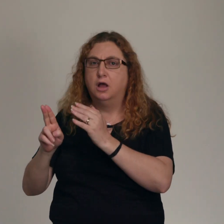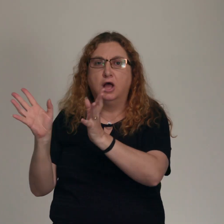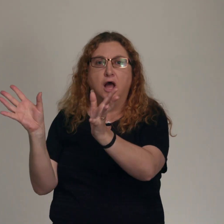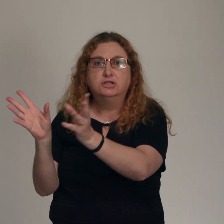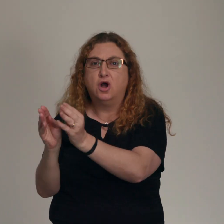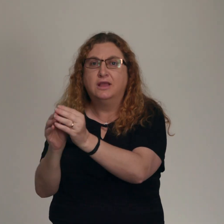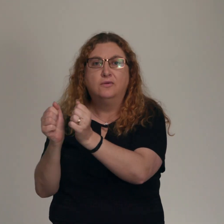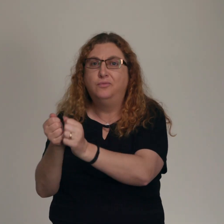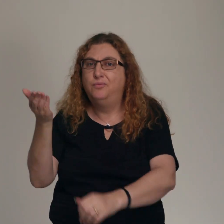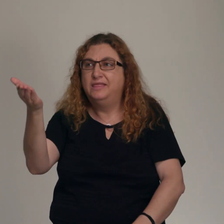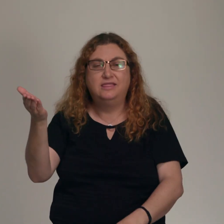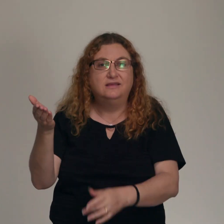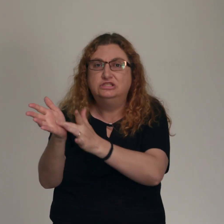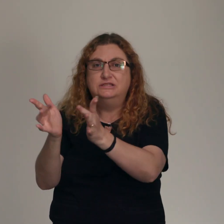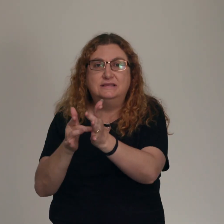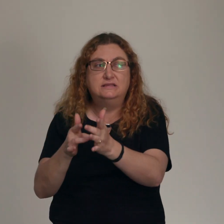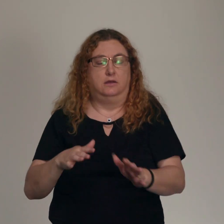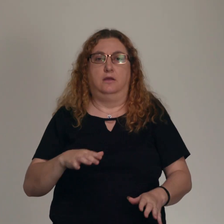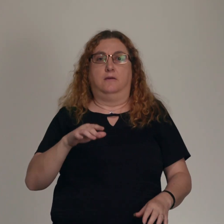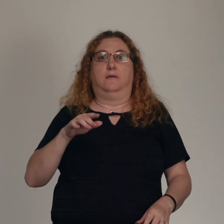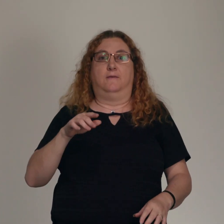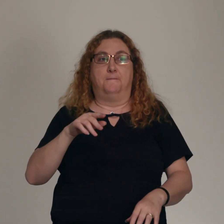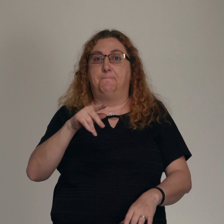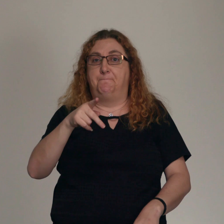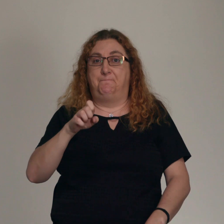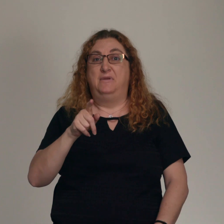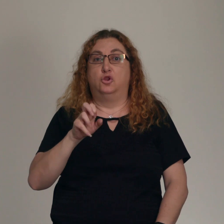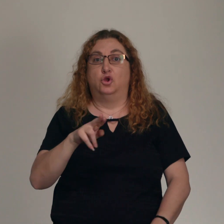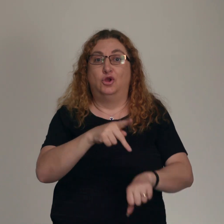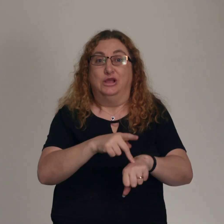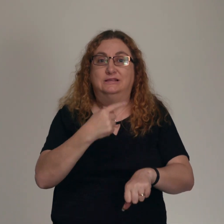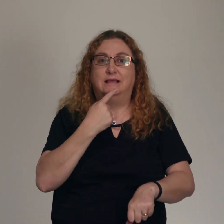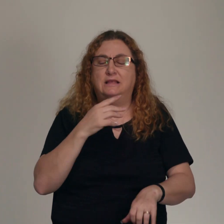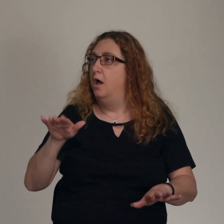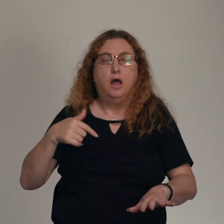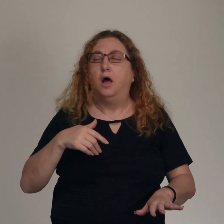for us to be here. If you wish, I'll put up three shelters. One for you, one for Moses, one for Elijah.